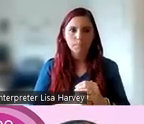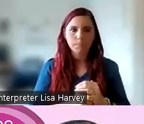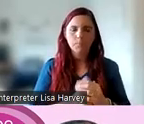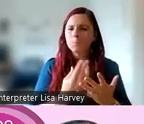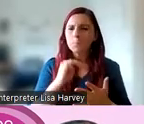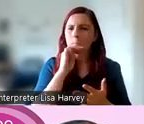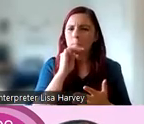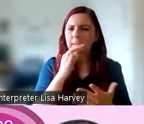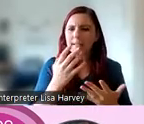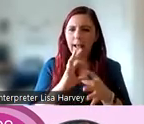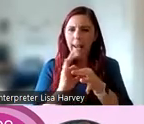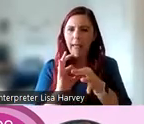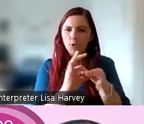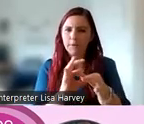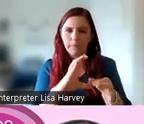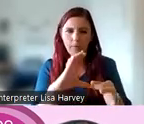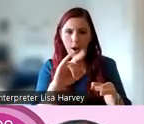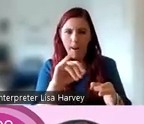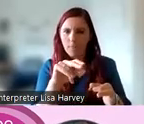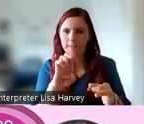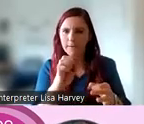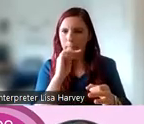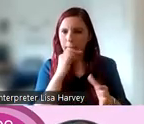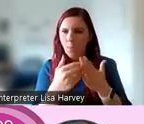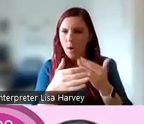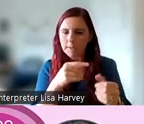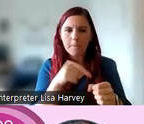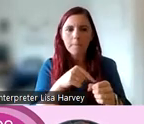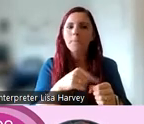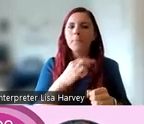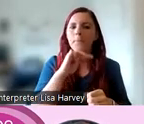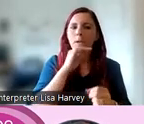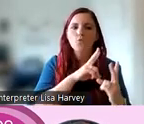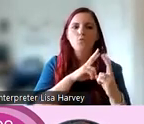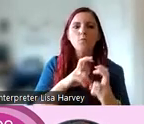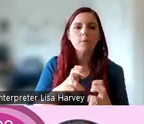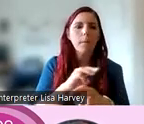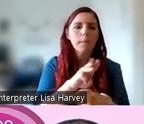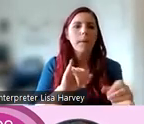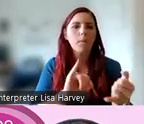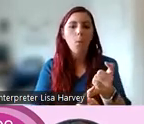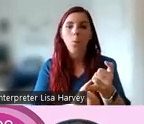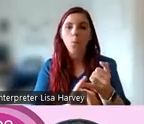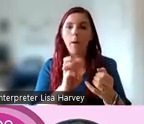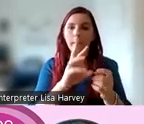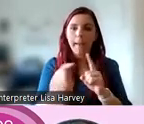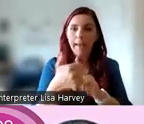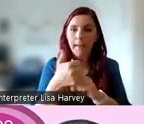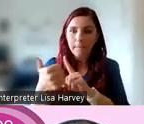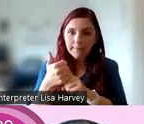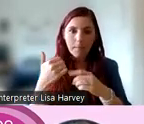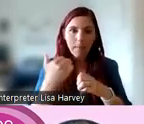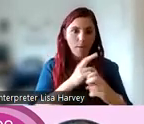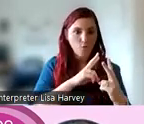So what do I mean by collaborative research? The collaborative research is research in which the people who are likely to be impacted by the research